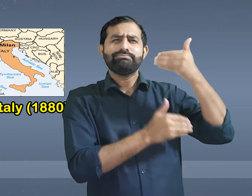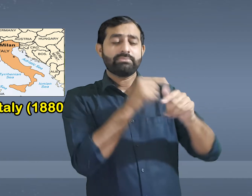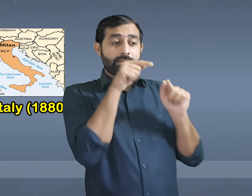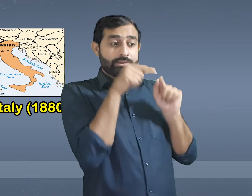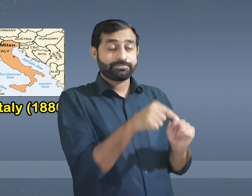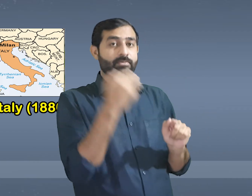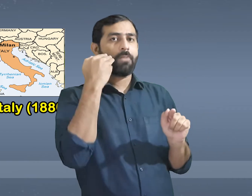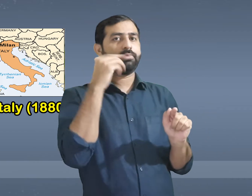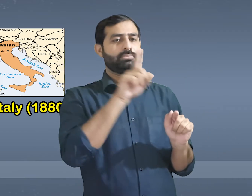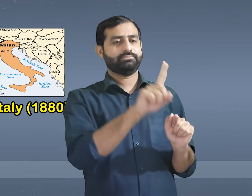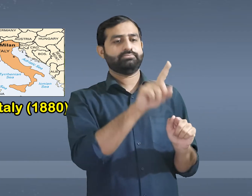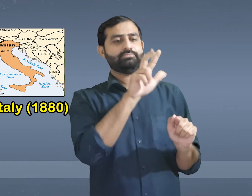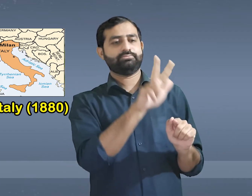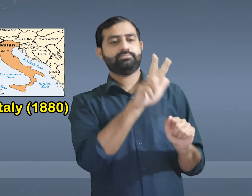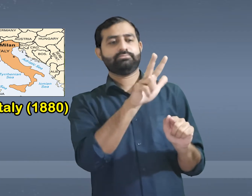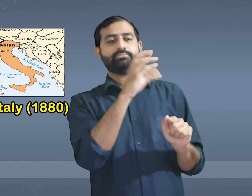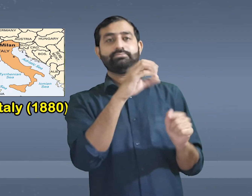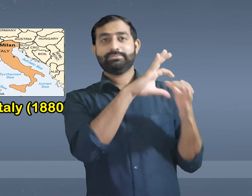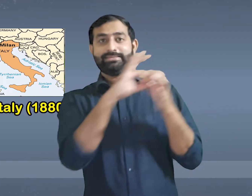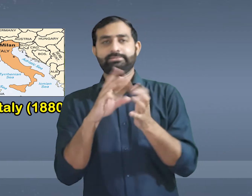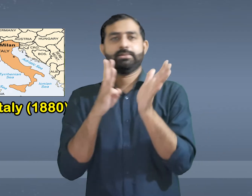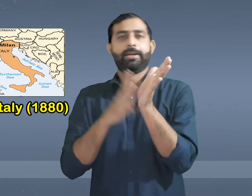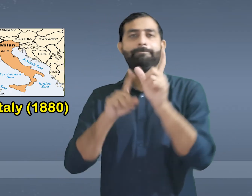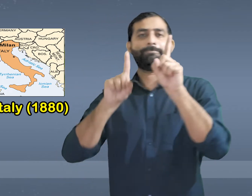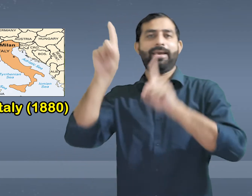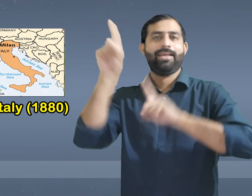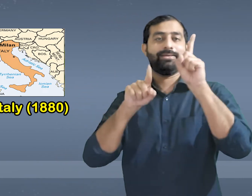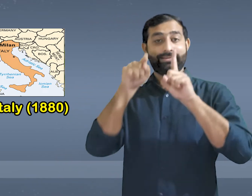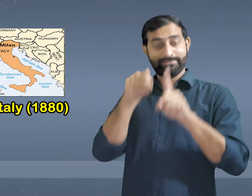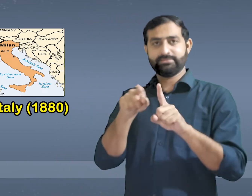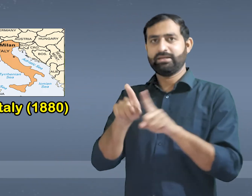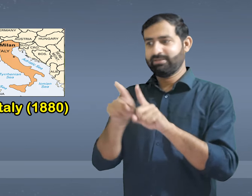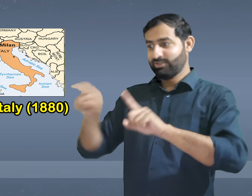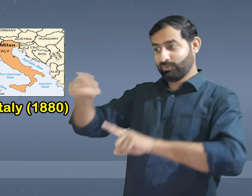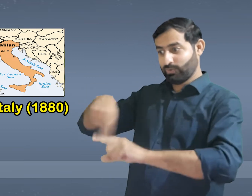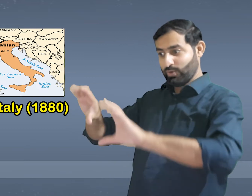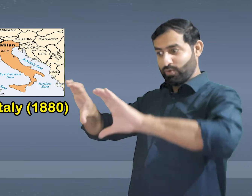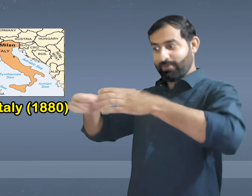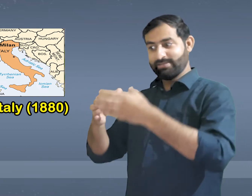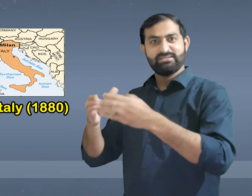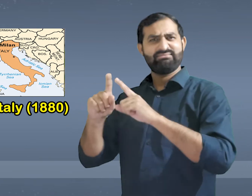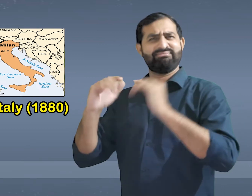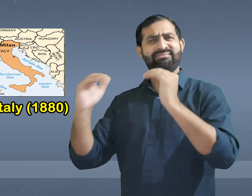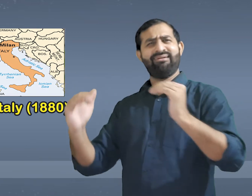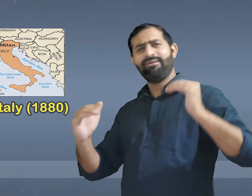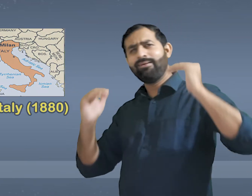Later on in the year 1880 the conference was held in Milan, Italy. This